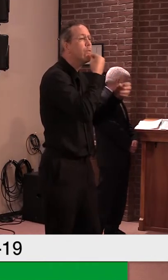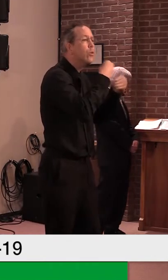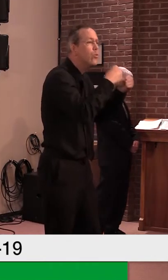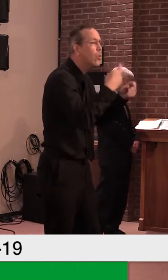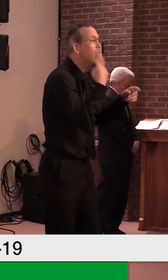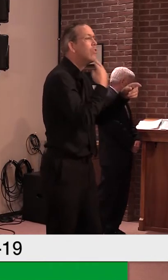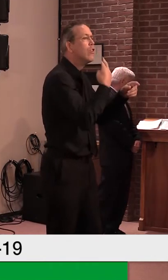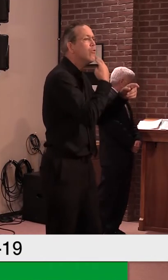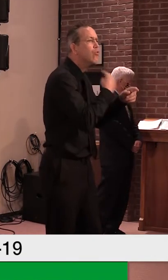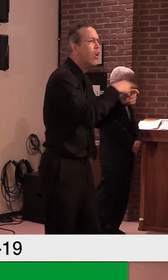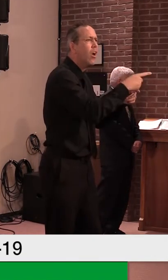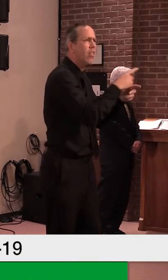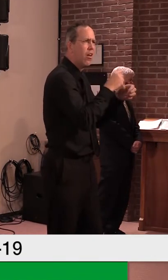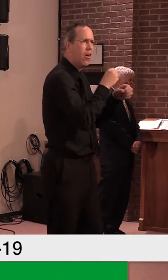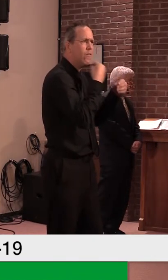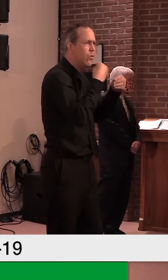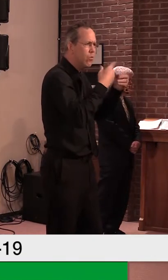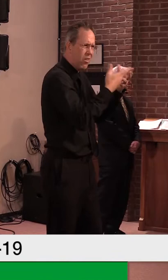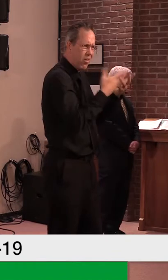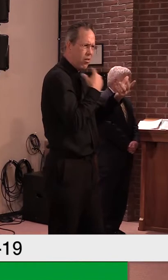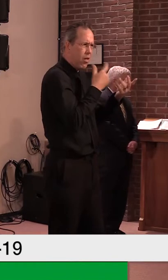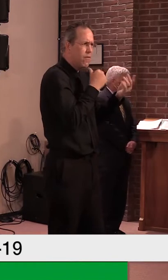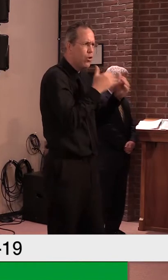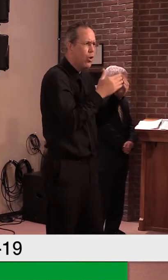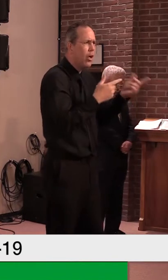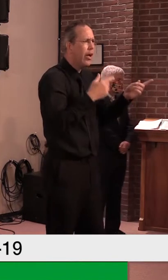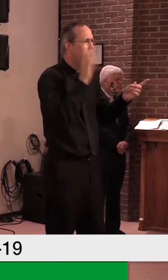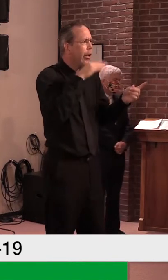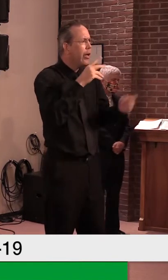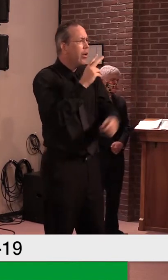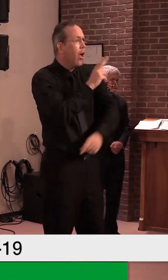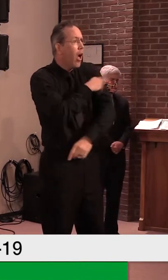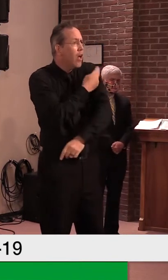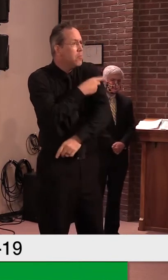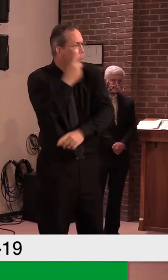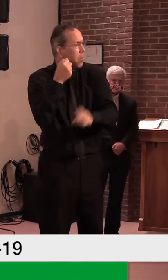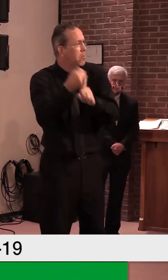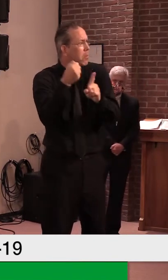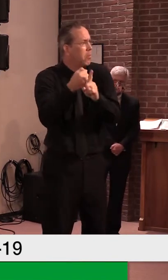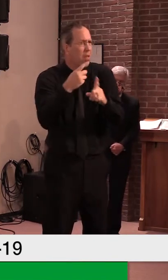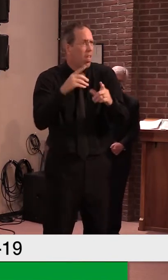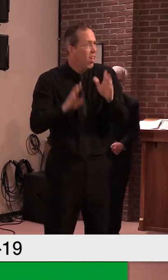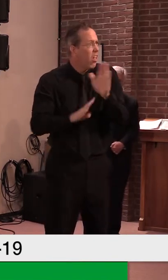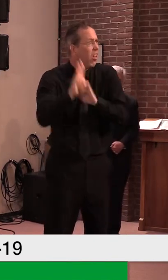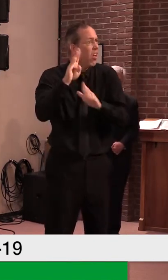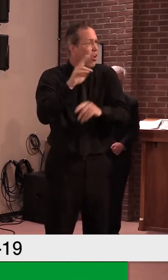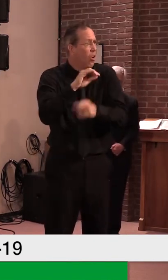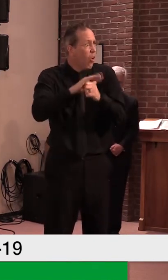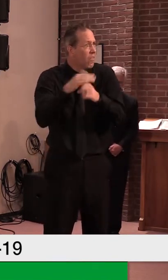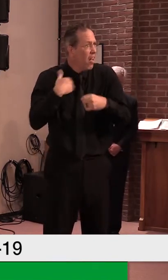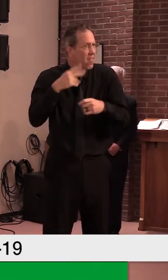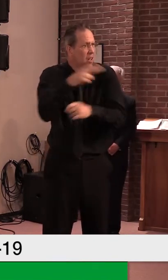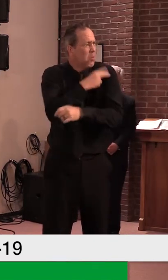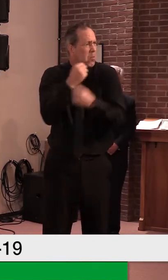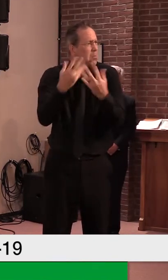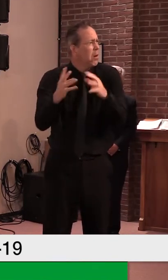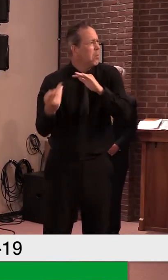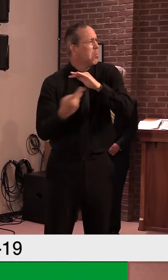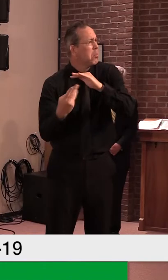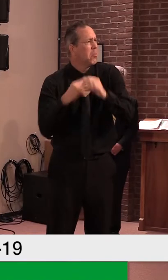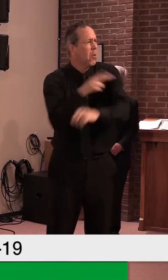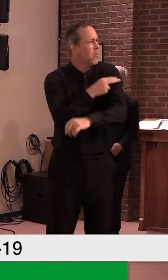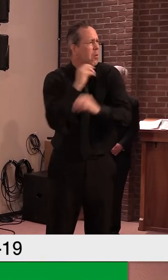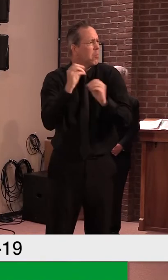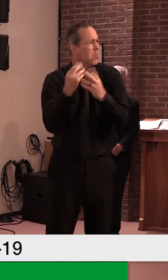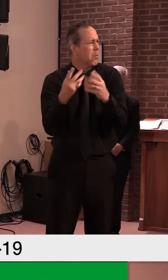a big jump in COVID cases in our hospital to get frontline grocery store workers in rent with thousands